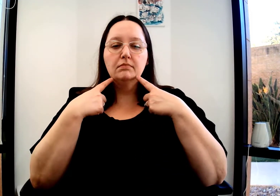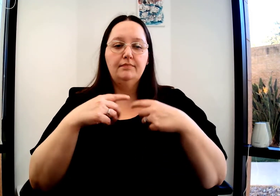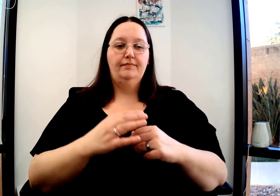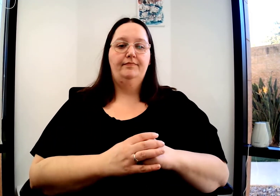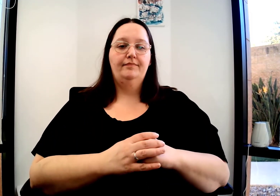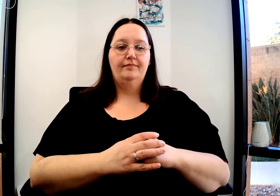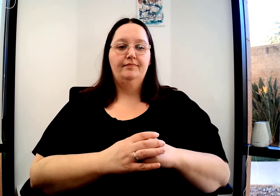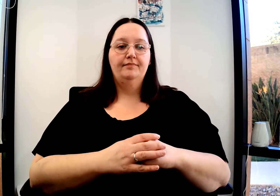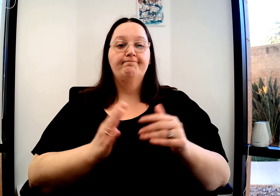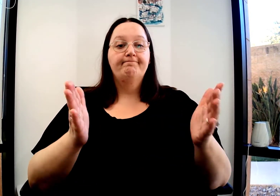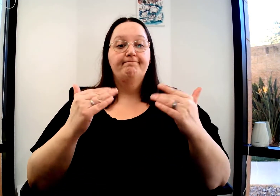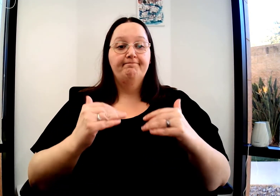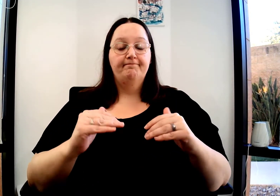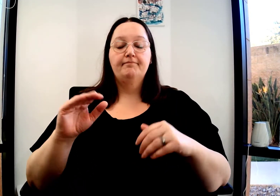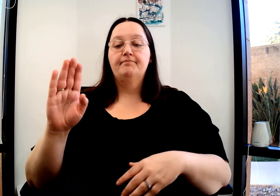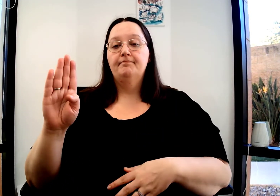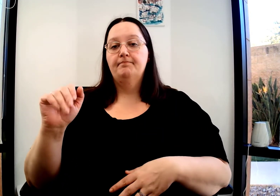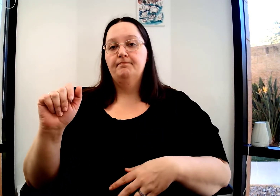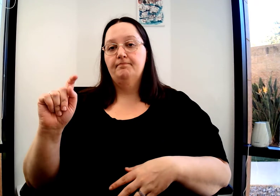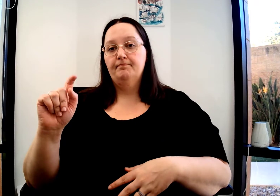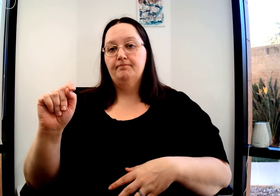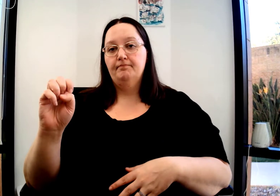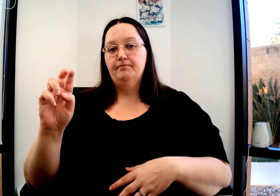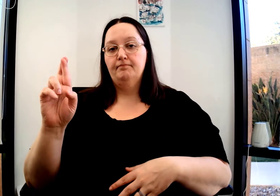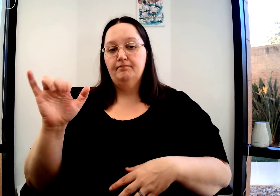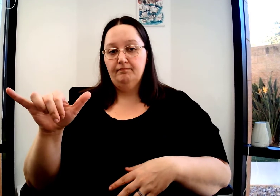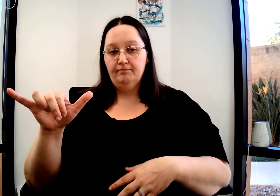You need to use the mouth morphine. P-O-H-P.